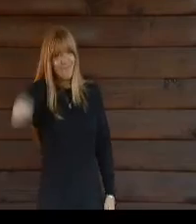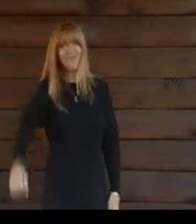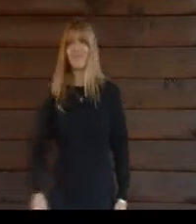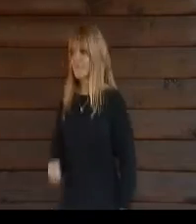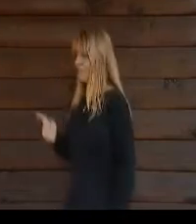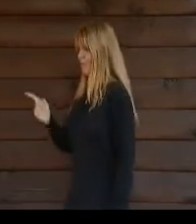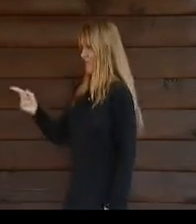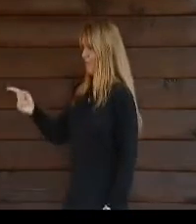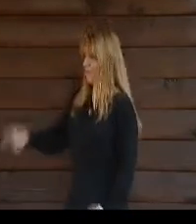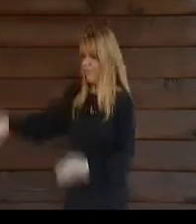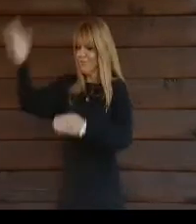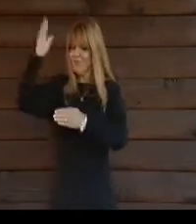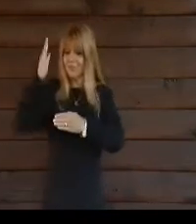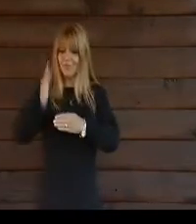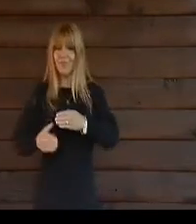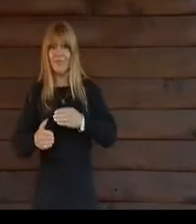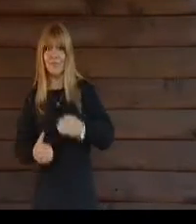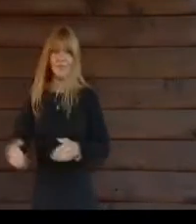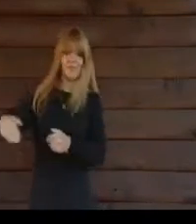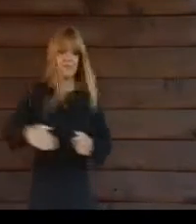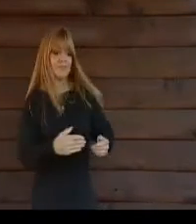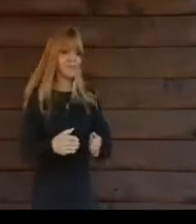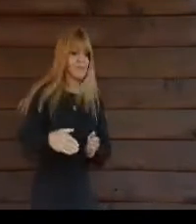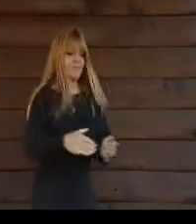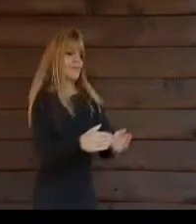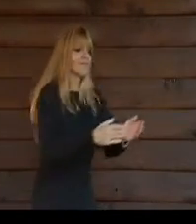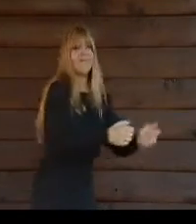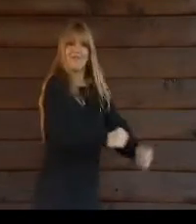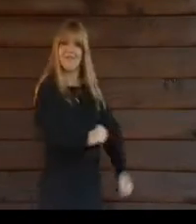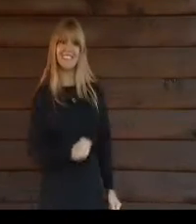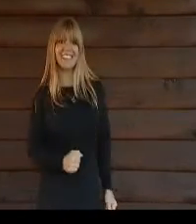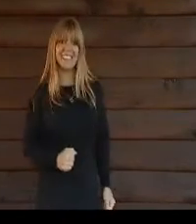Down at the end of the road Down